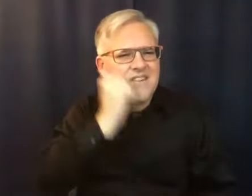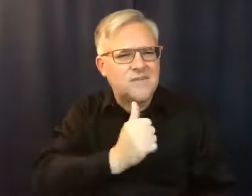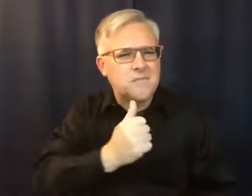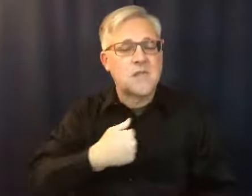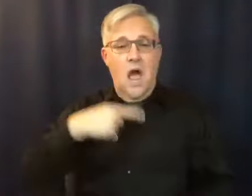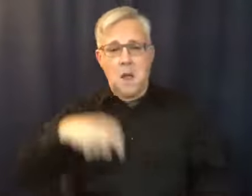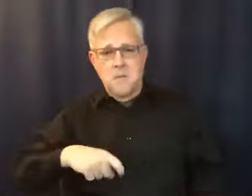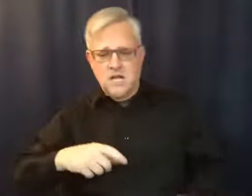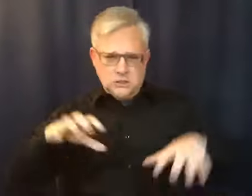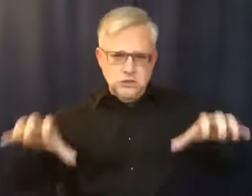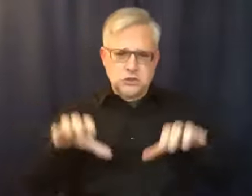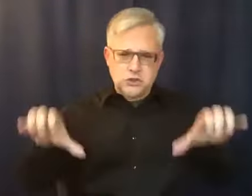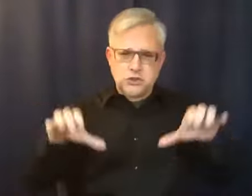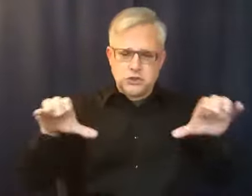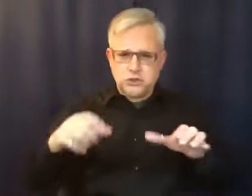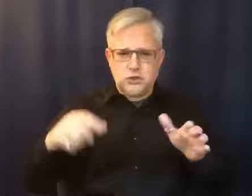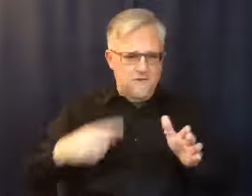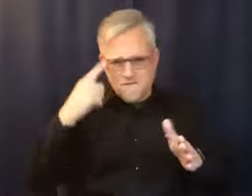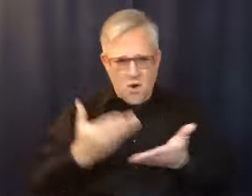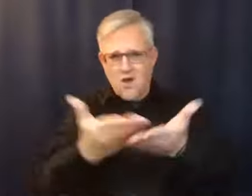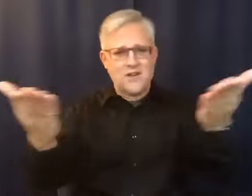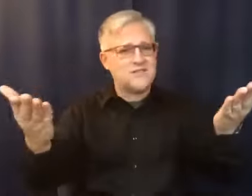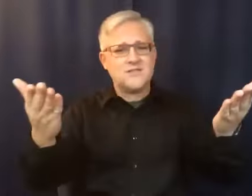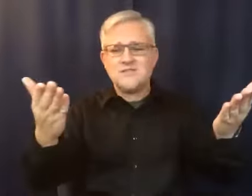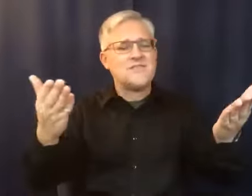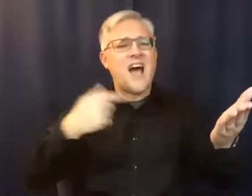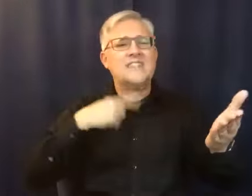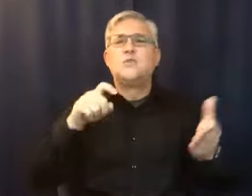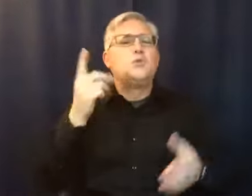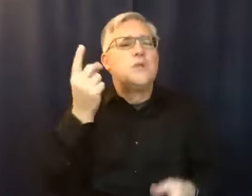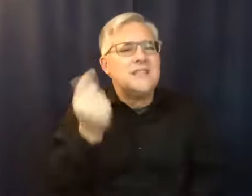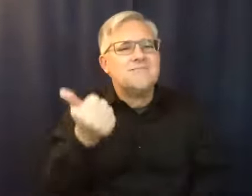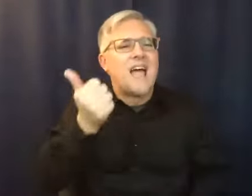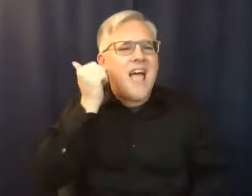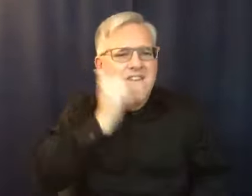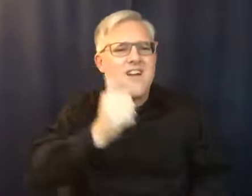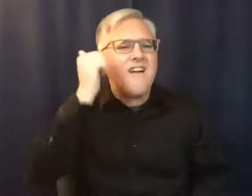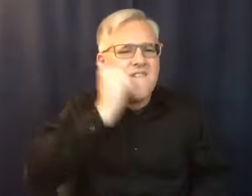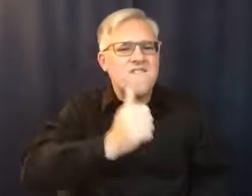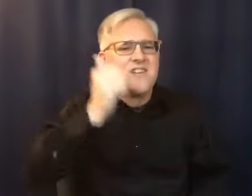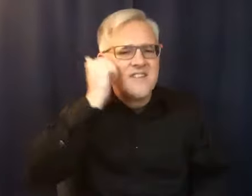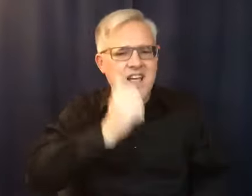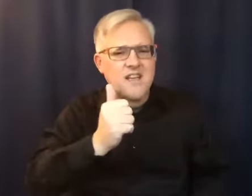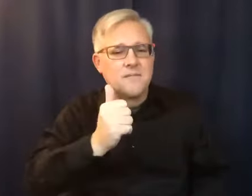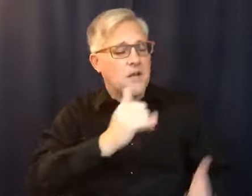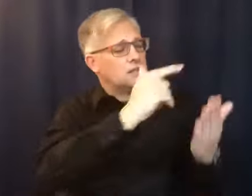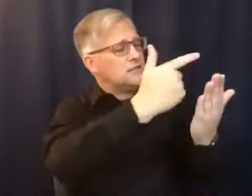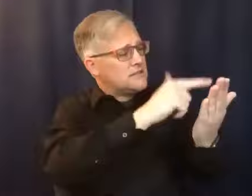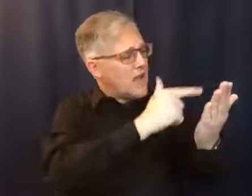today. And that's what I got out of those steps. The healing that I could do what I have to do today. And I can live a life